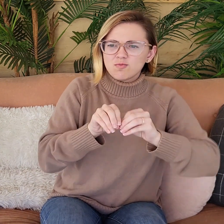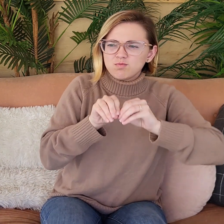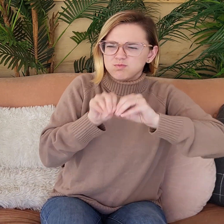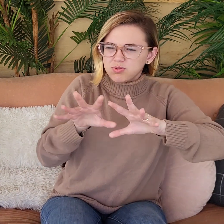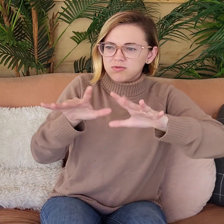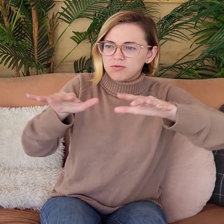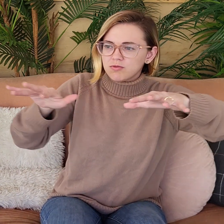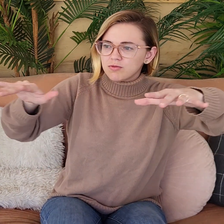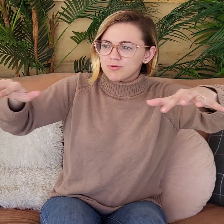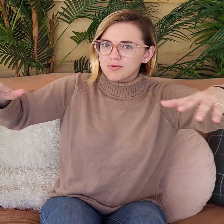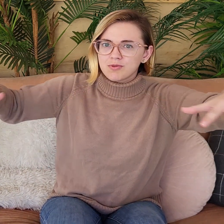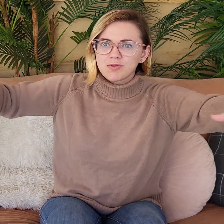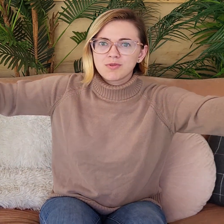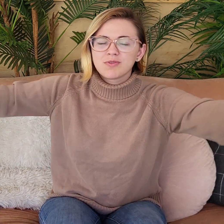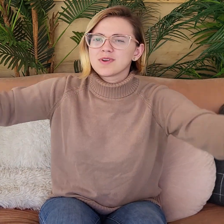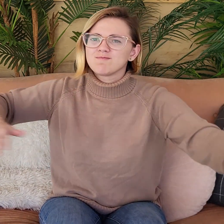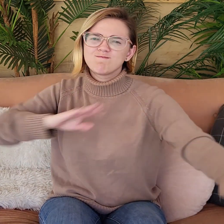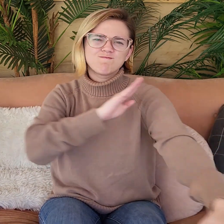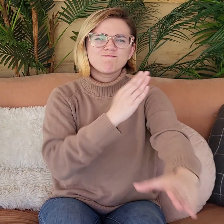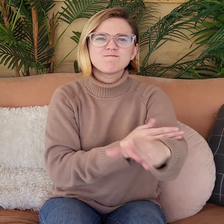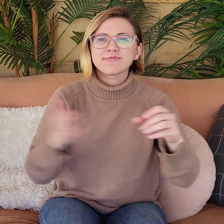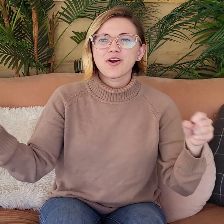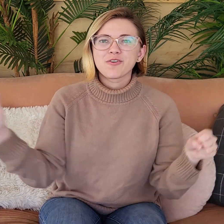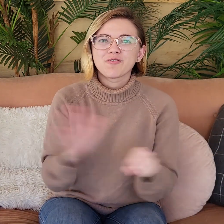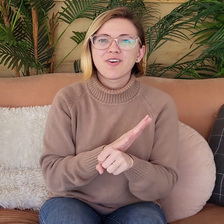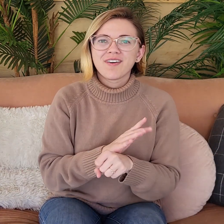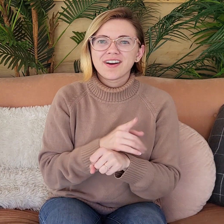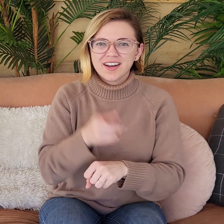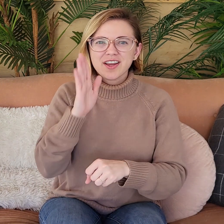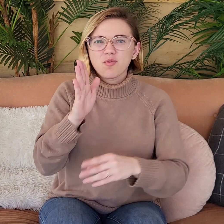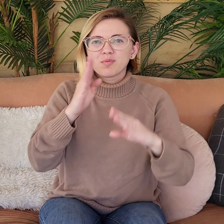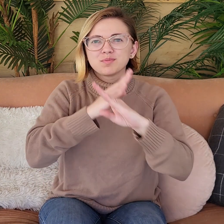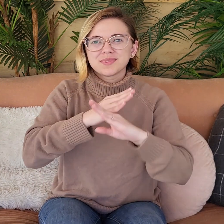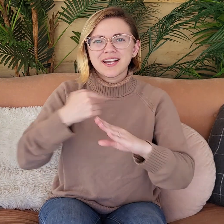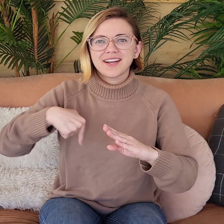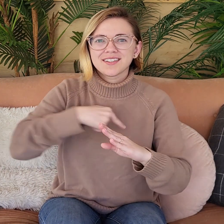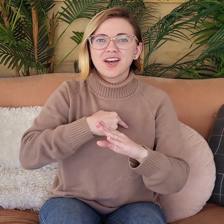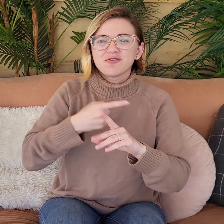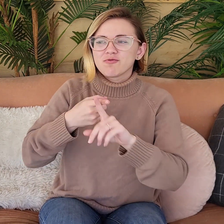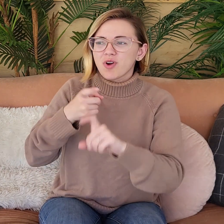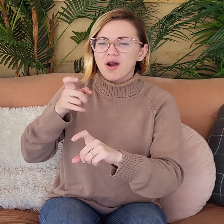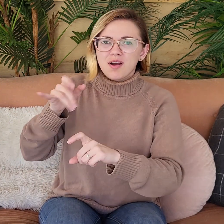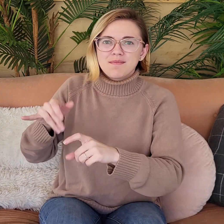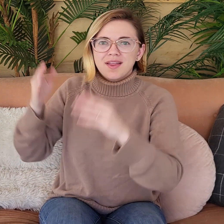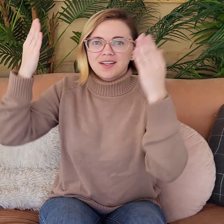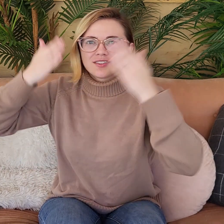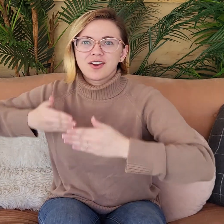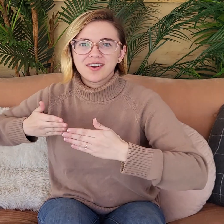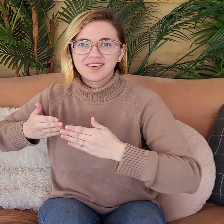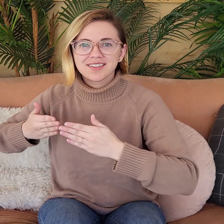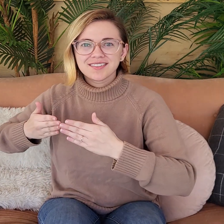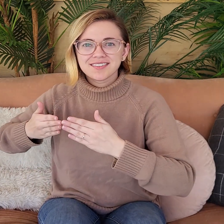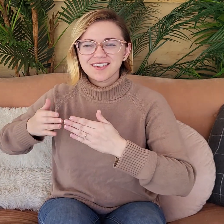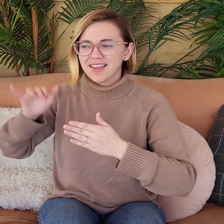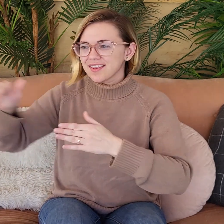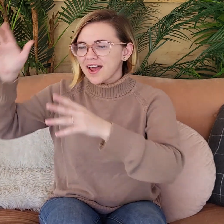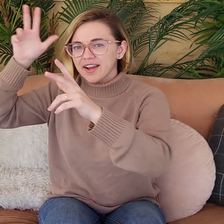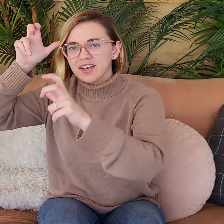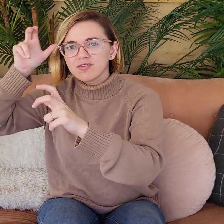Jesus, his light is so bright and more powerful that it will protect us from